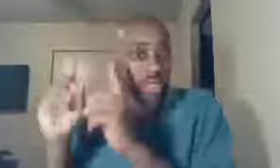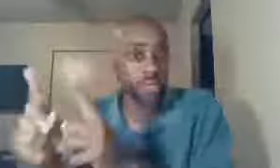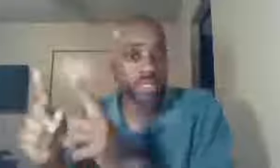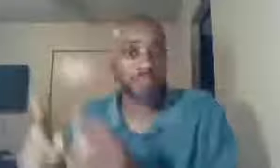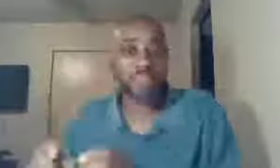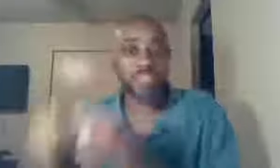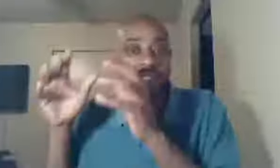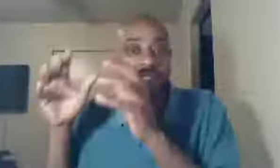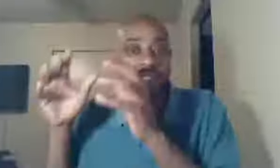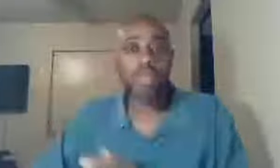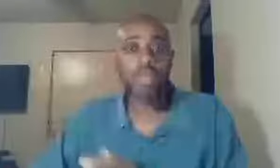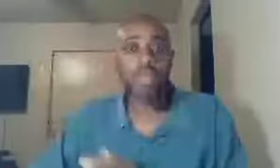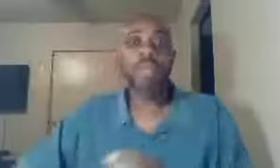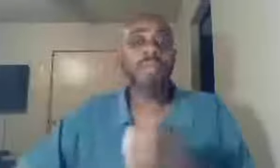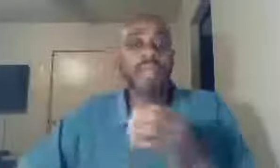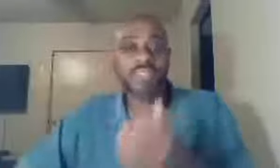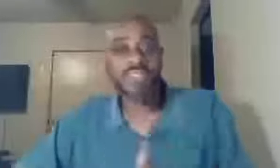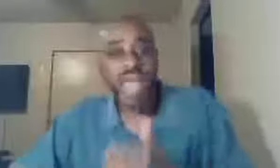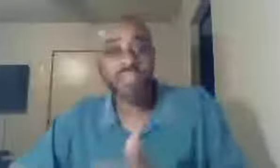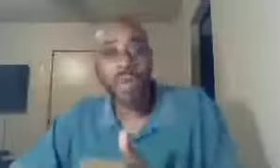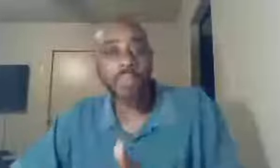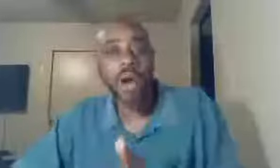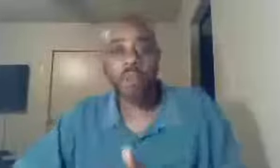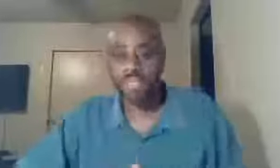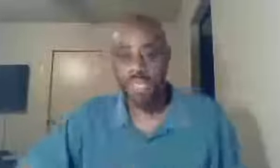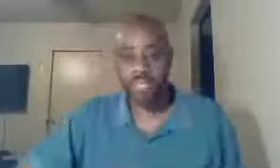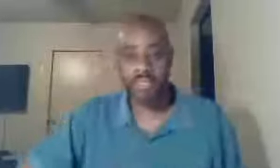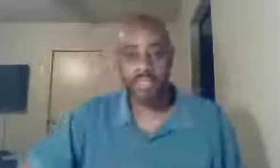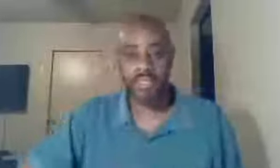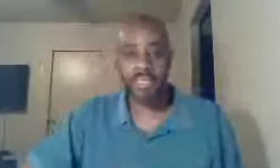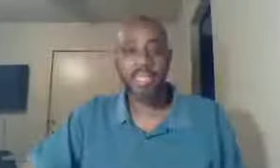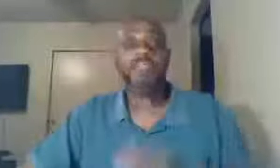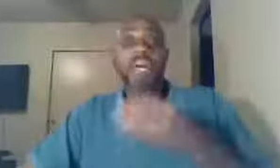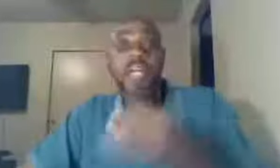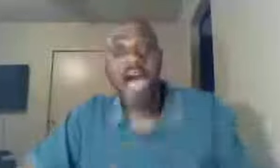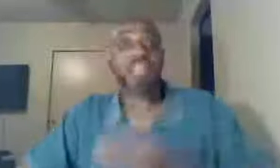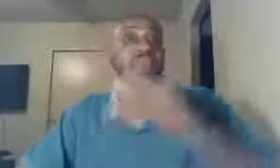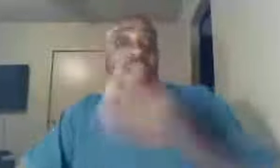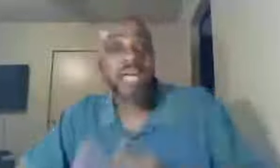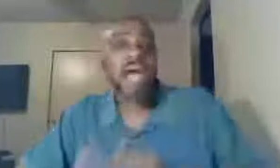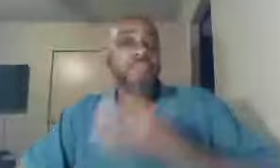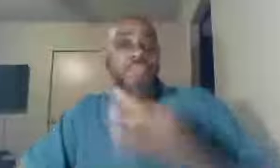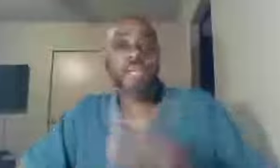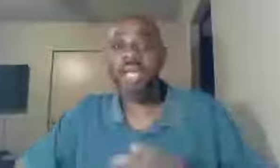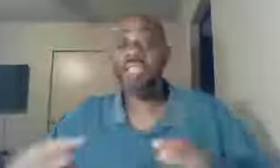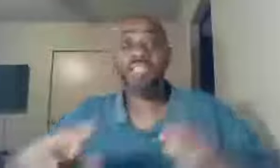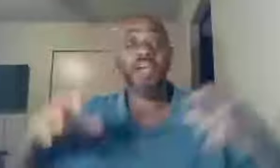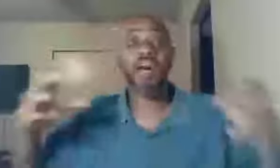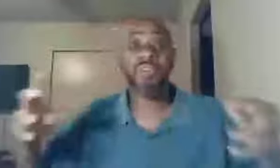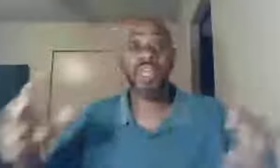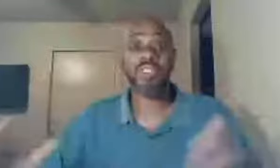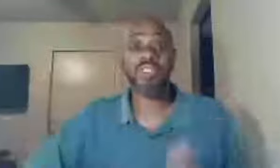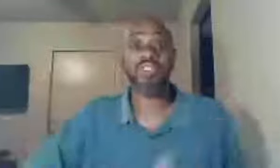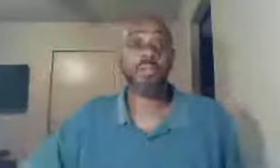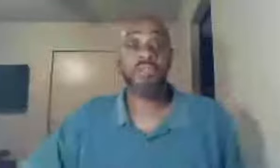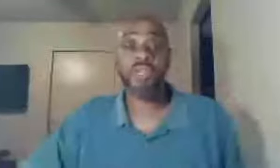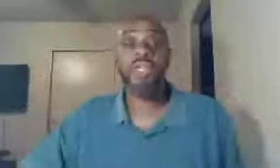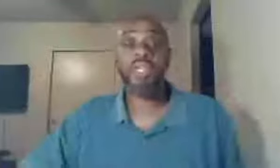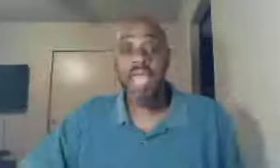only one message, gospel, because that's where Paul stayed, the gospel, the gospel, the gospel, is there other things in the scripture? Yes,